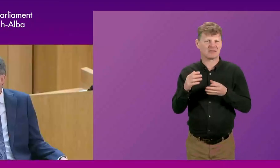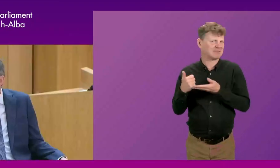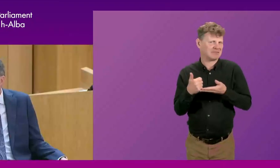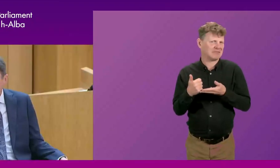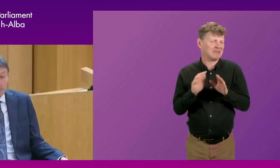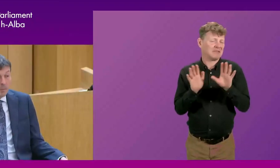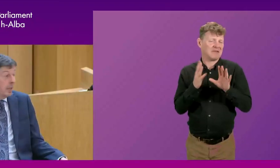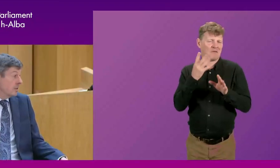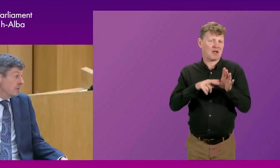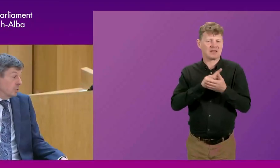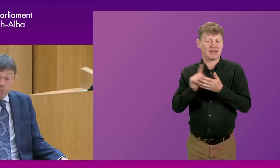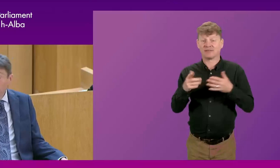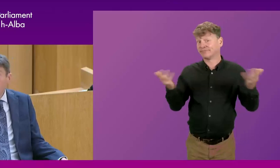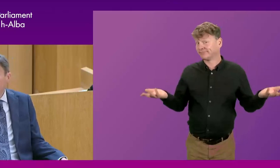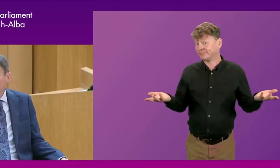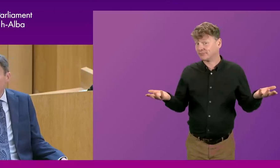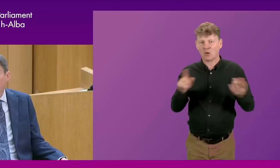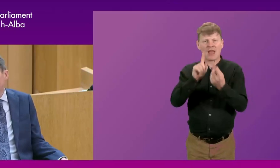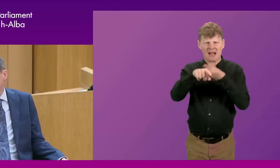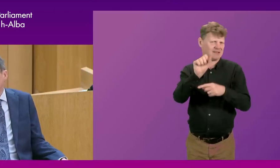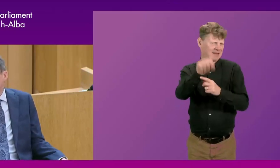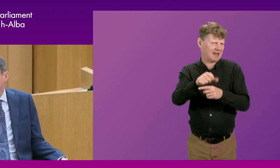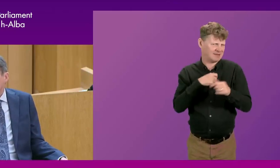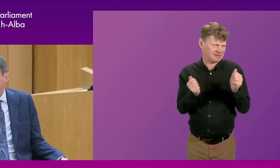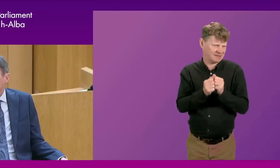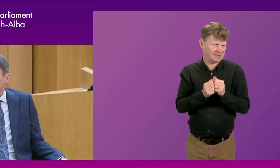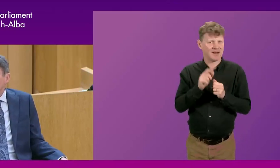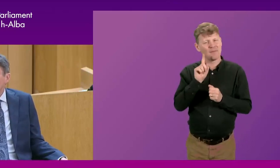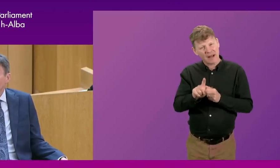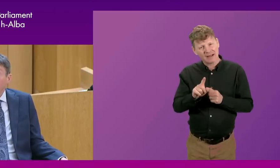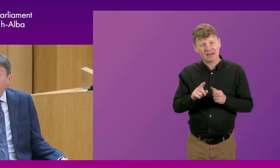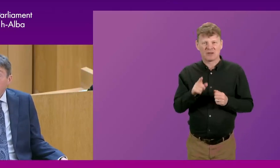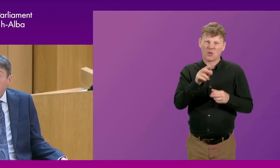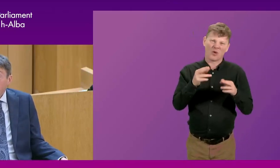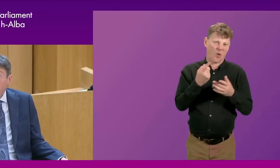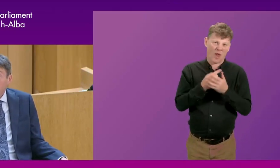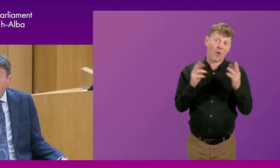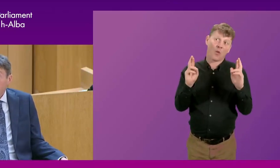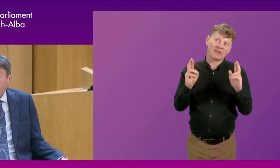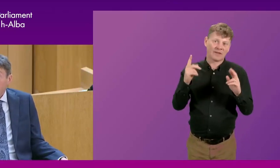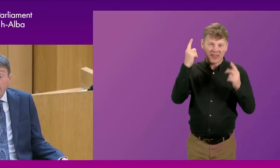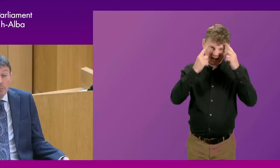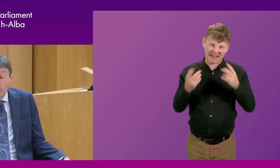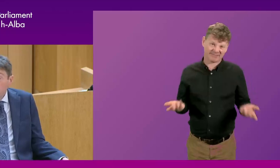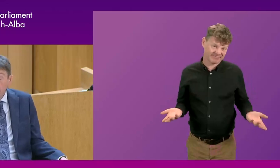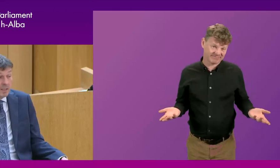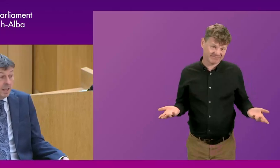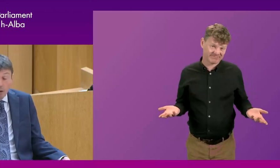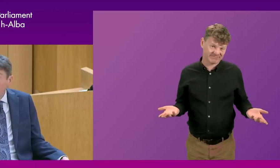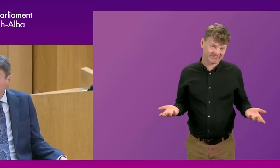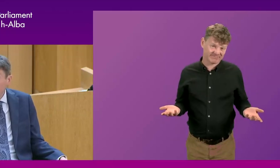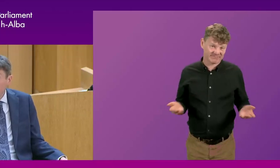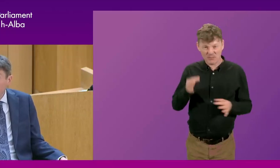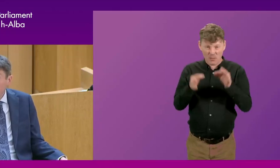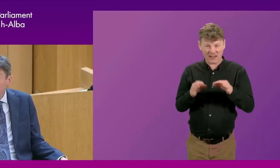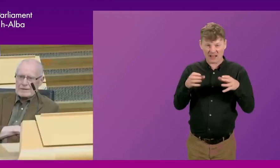later. But yes. So the answer is yes, but you know, isn't it wishful thinking, Dennis? I mean, parties, isn't that